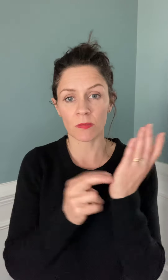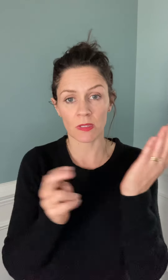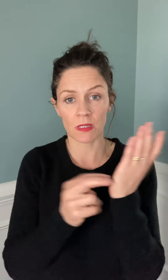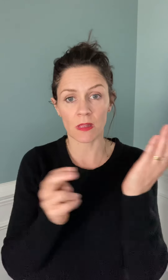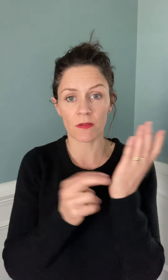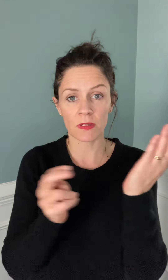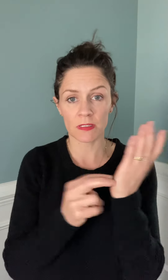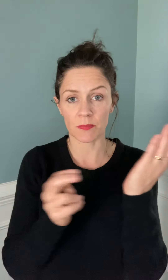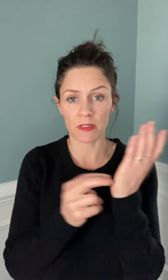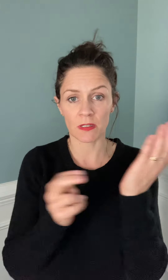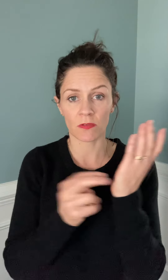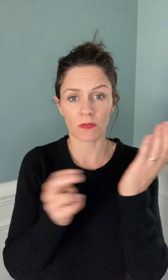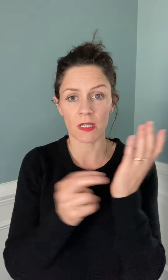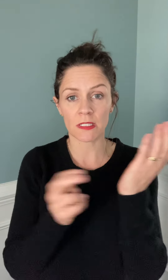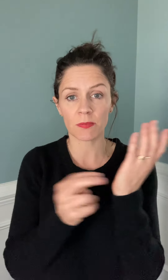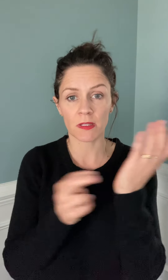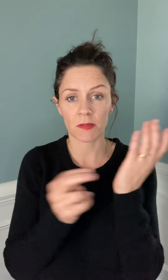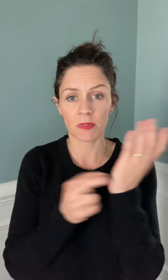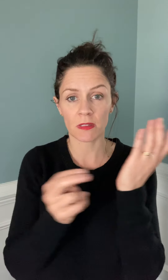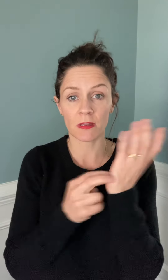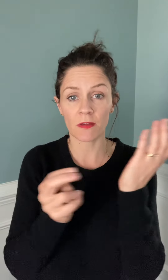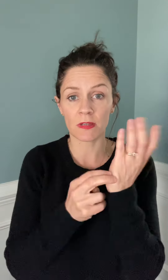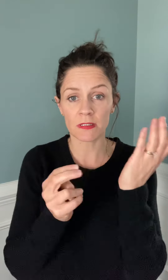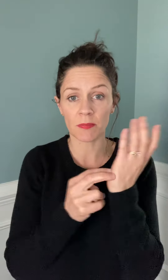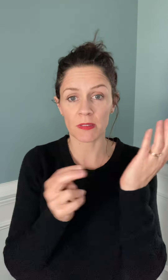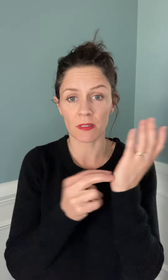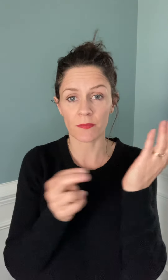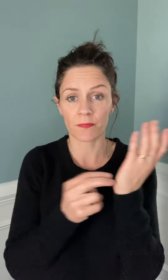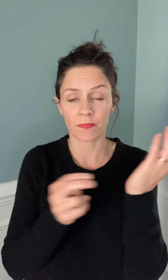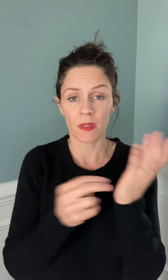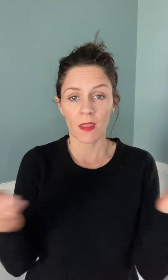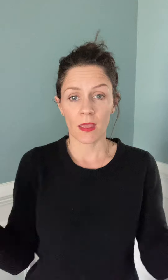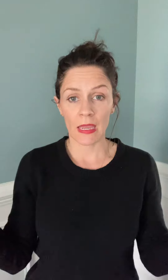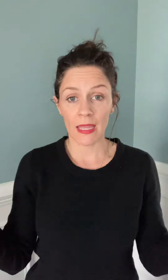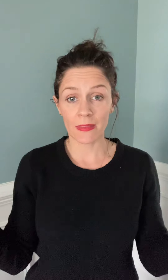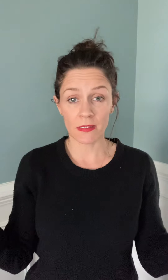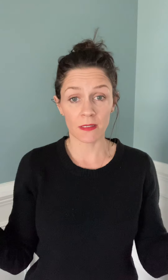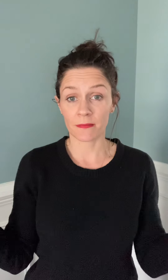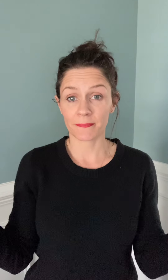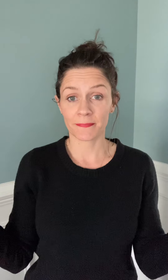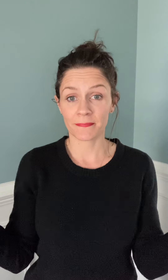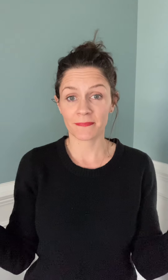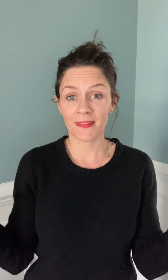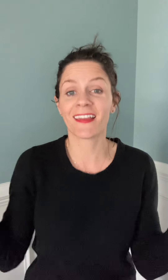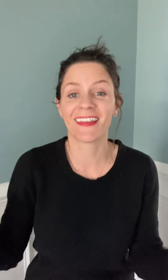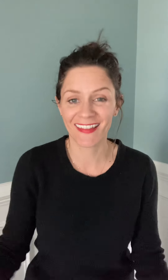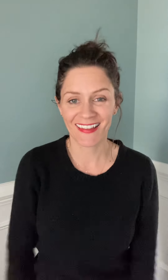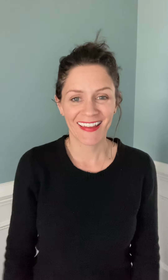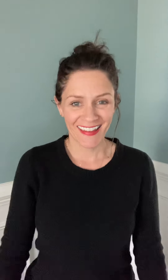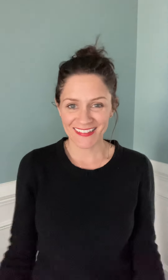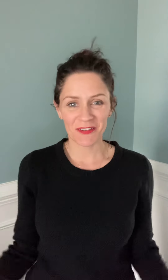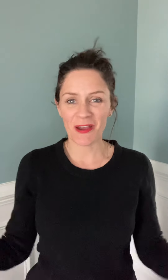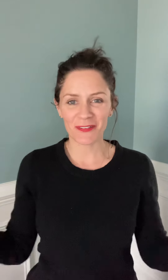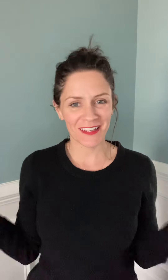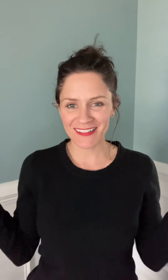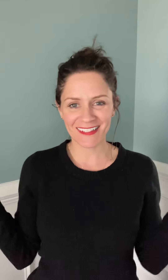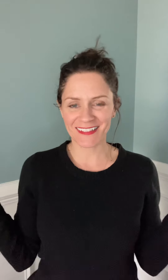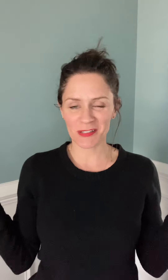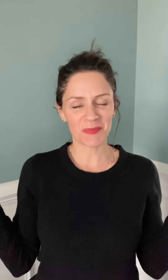completely love and accept myself. I deeply and completely love and accept myself. And that's it. So how easy and simple